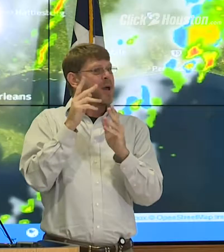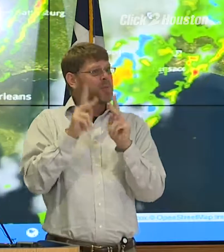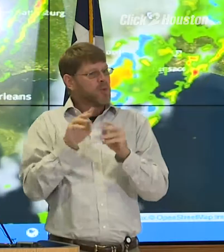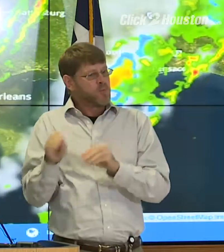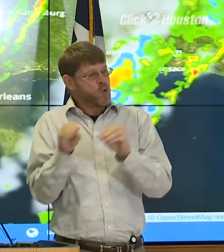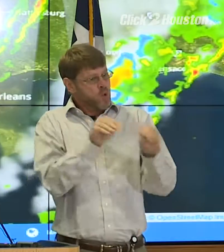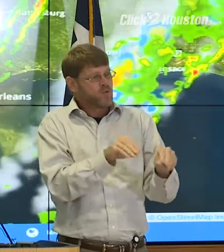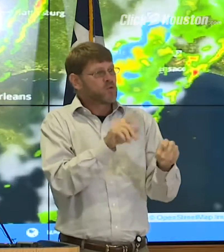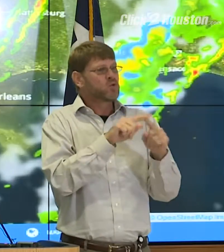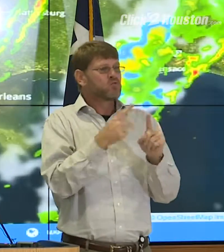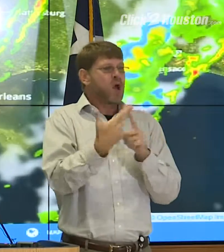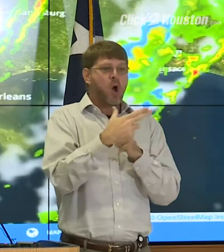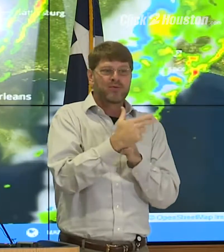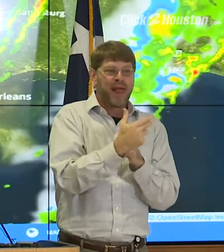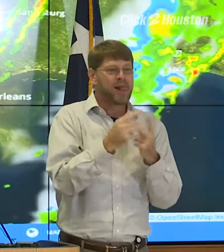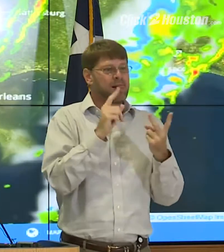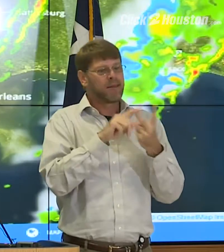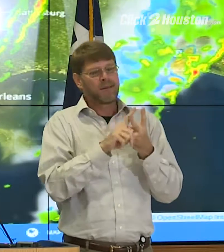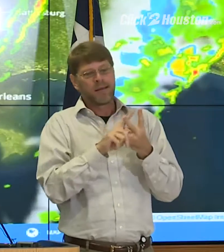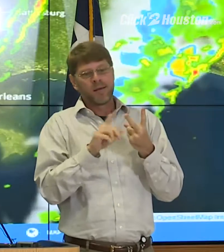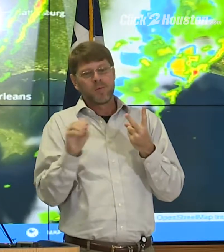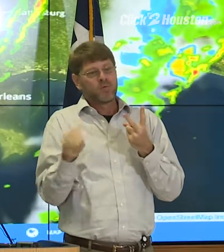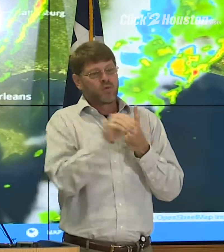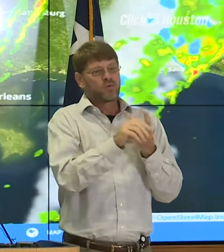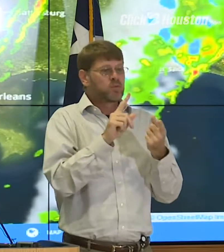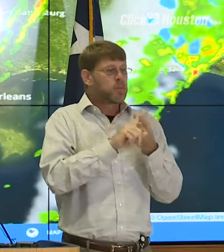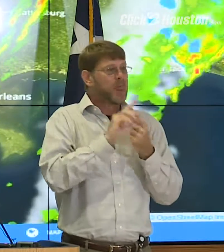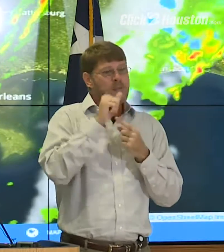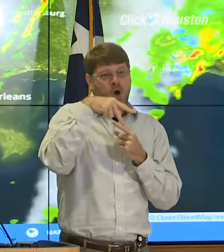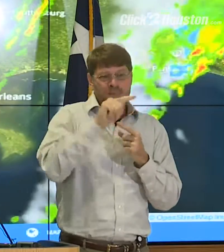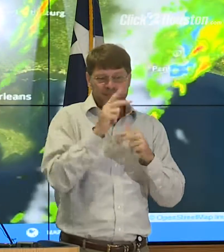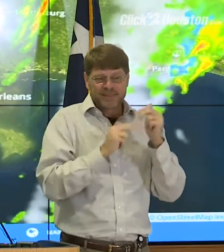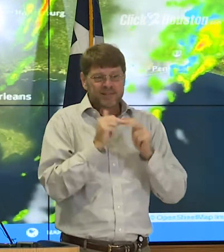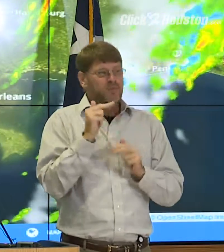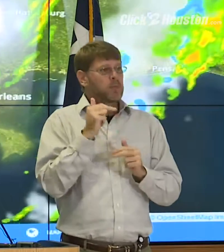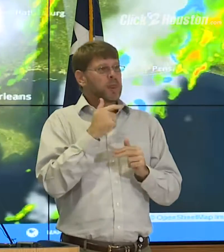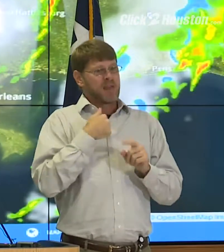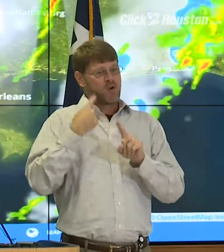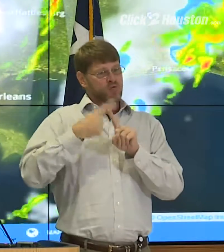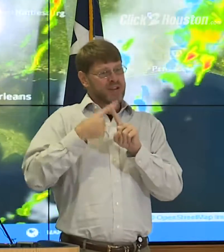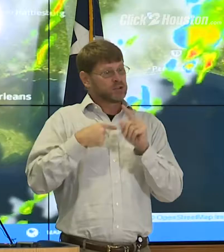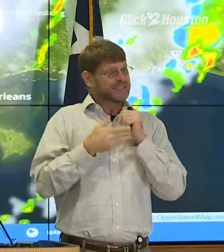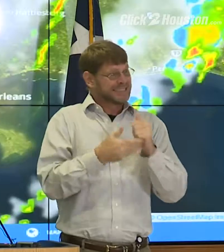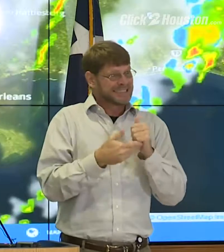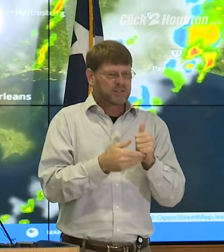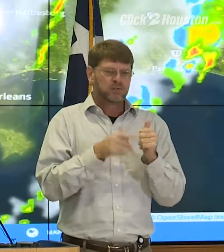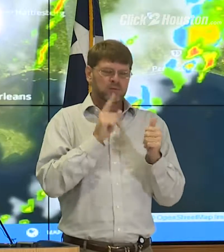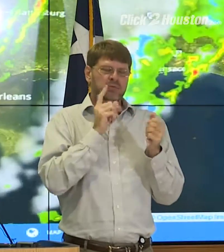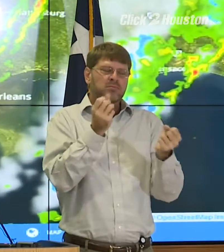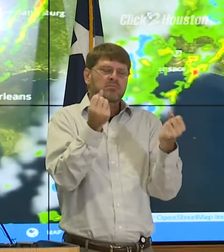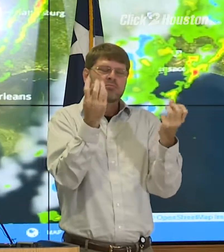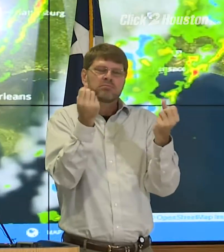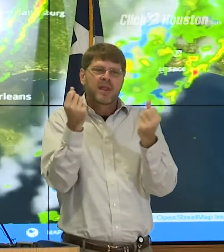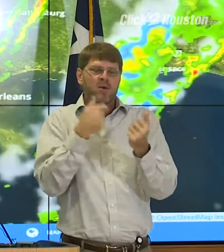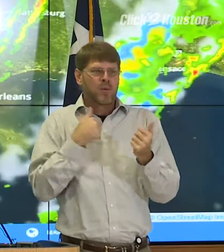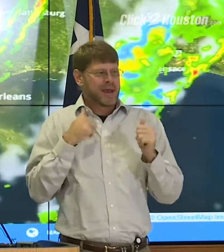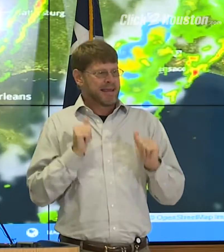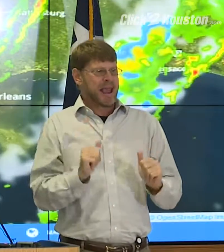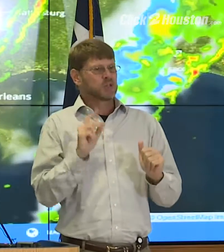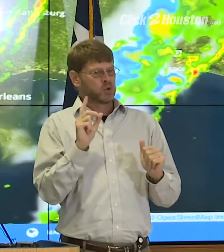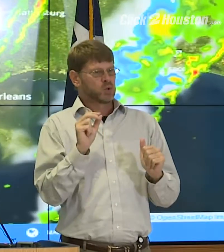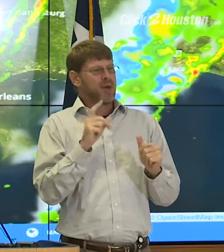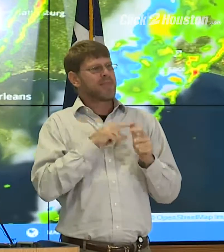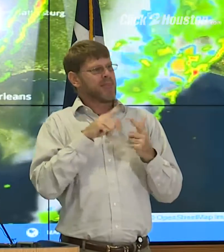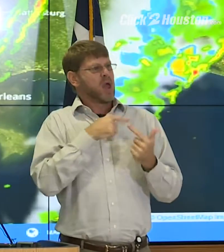people into hotels, move people into apartments. We have renter's assistance. There's a number of things that we can do,